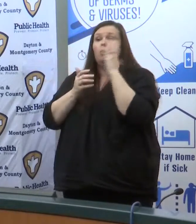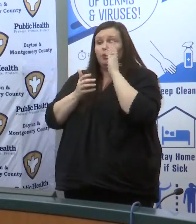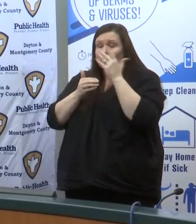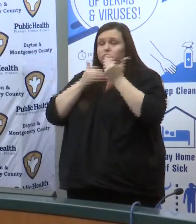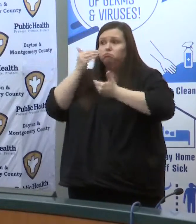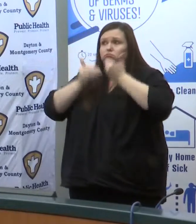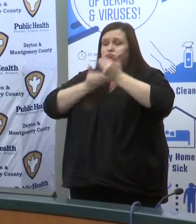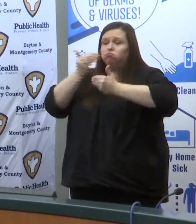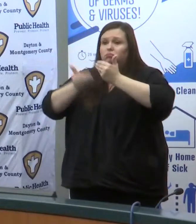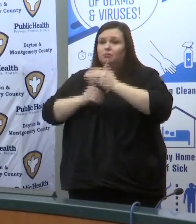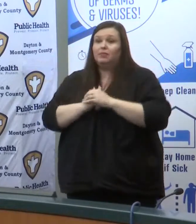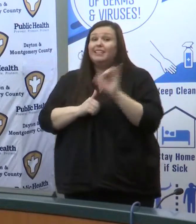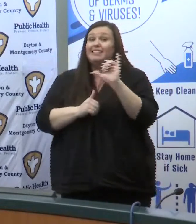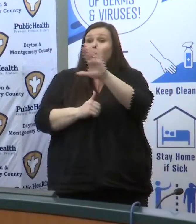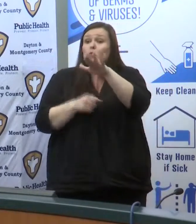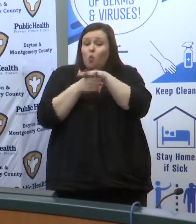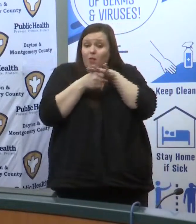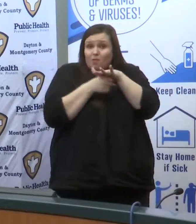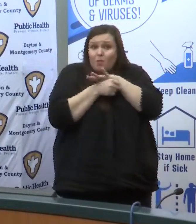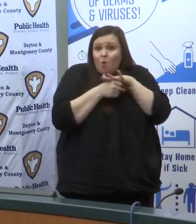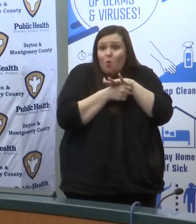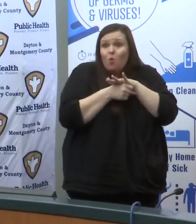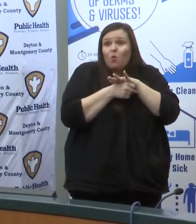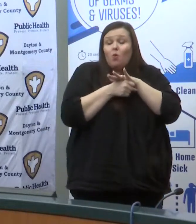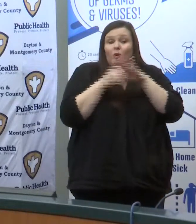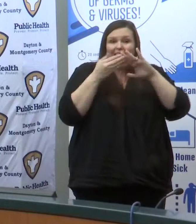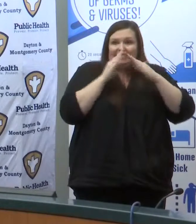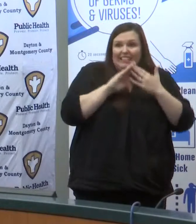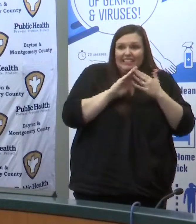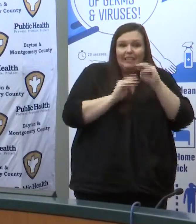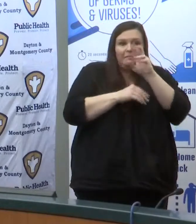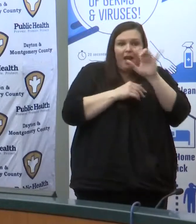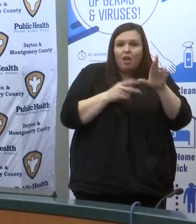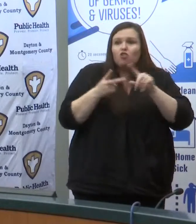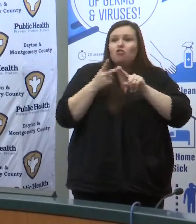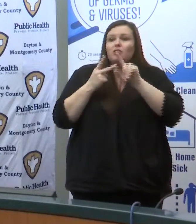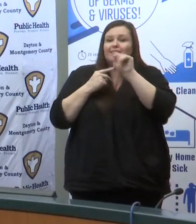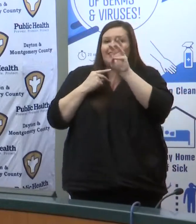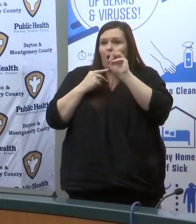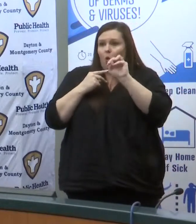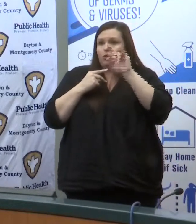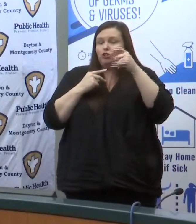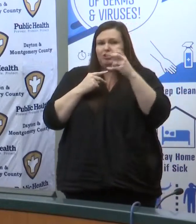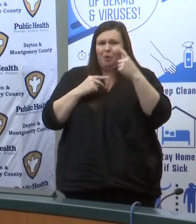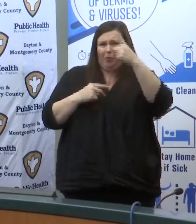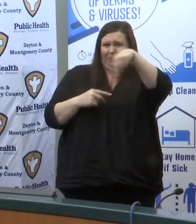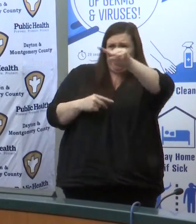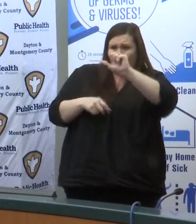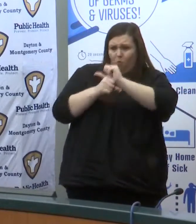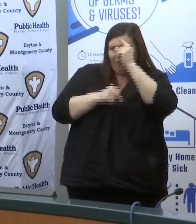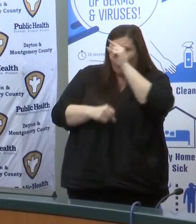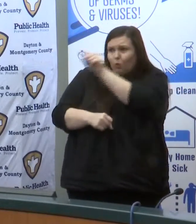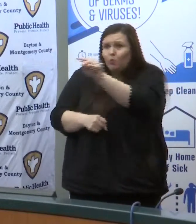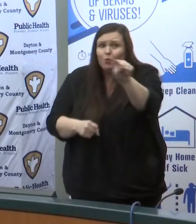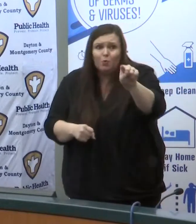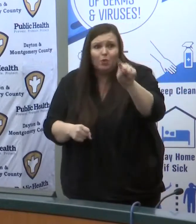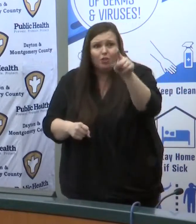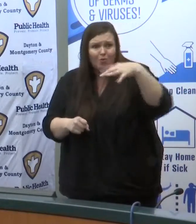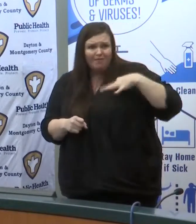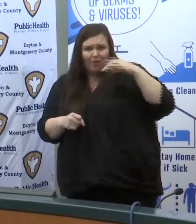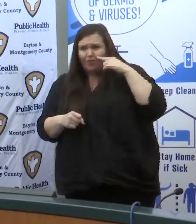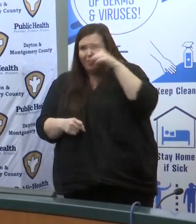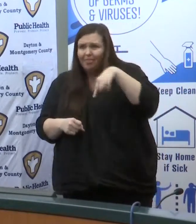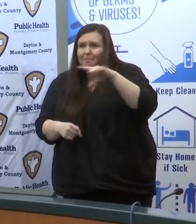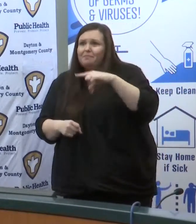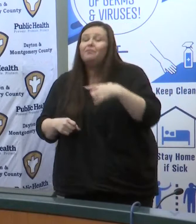with your um township trustees with your city mayors and everyone we work for you folks we're here for you you need to